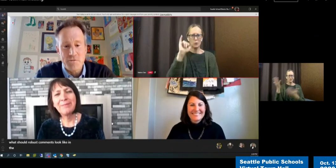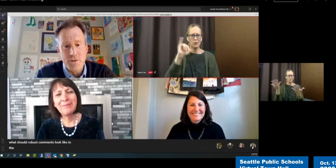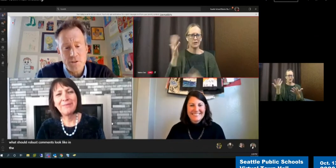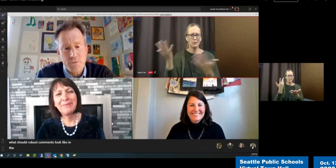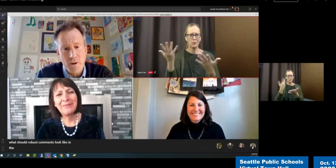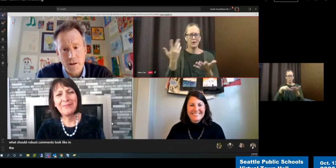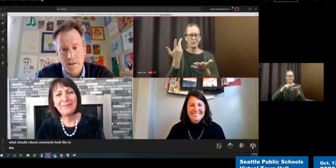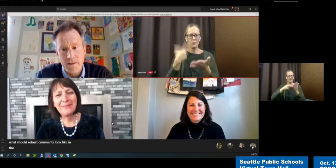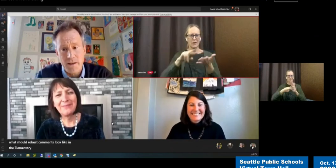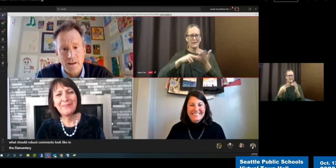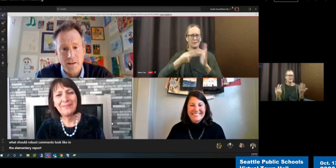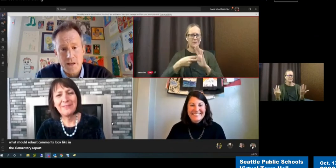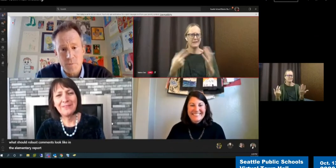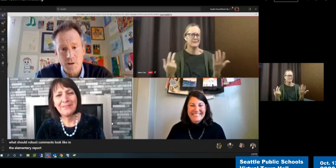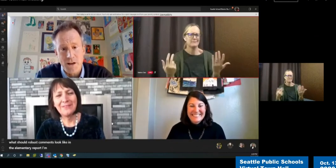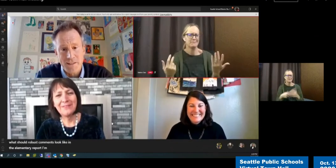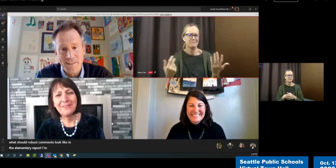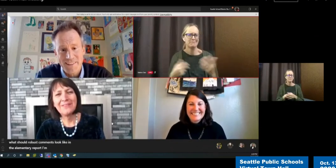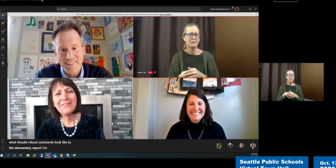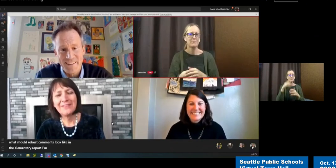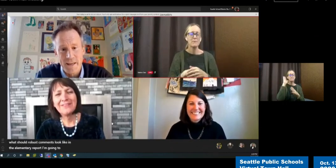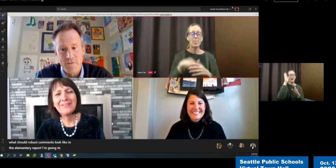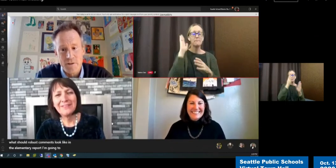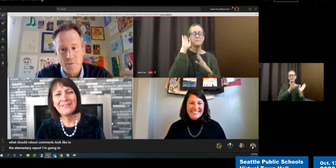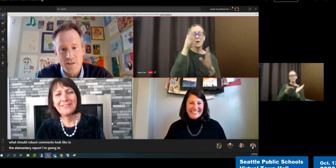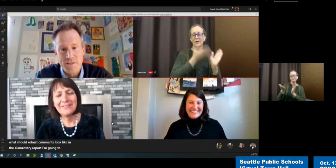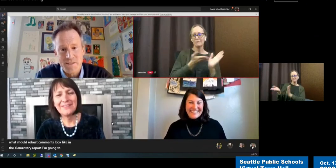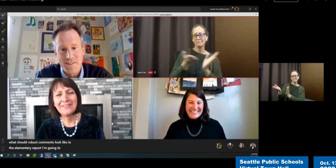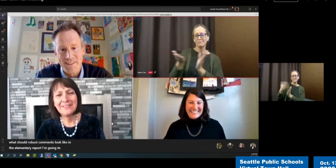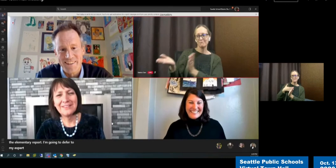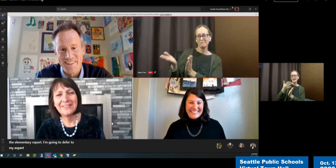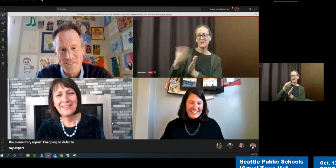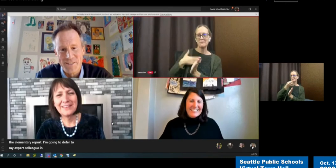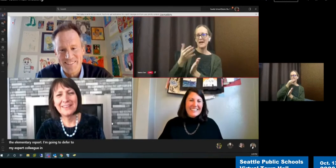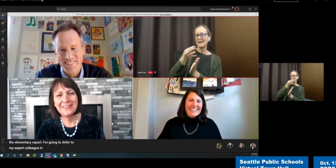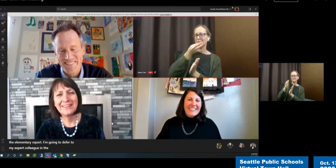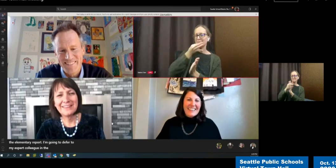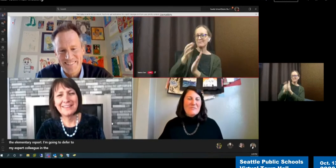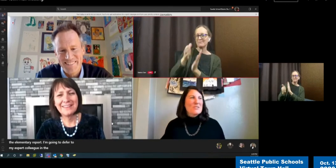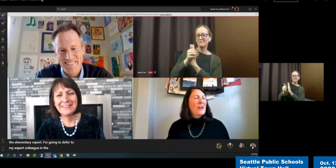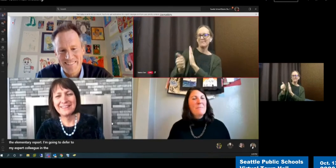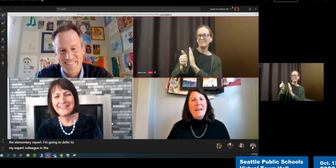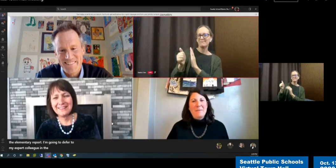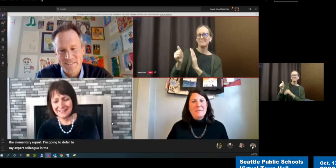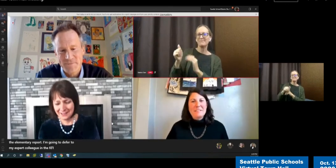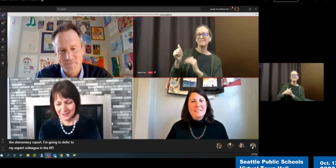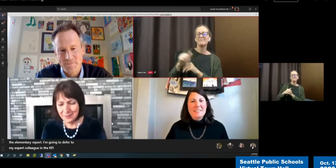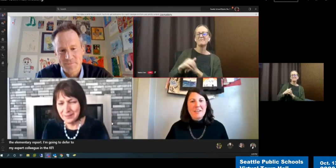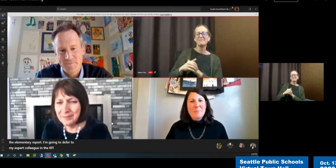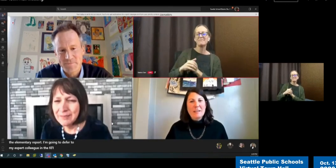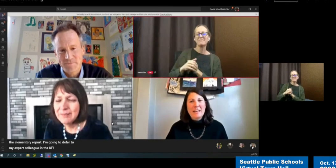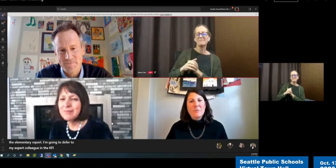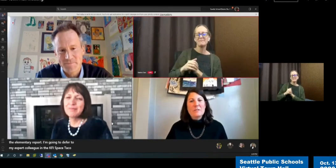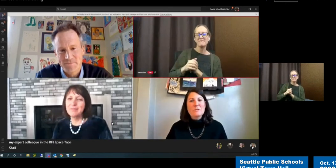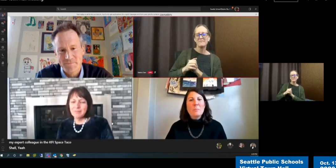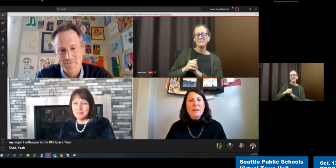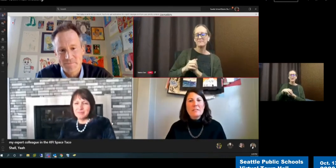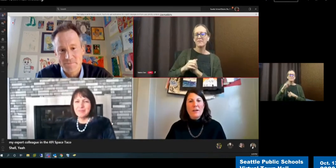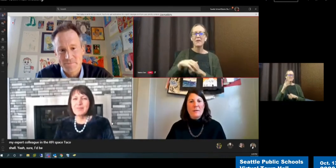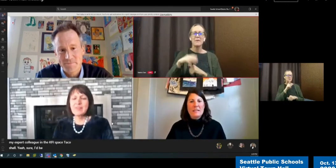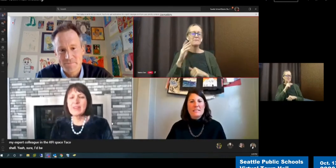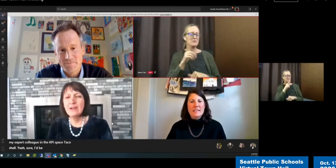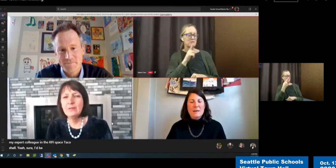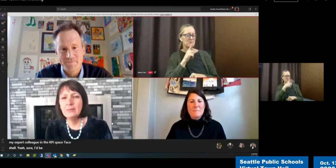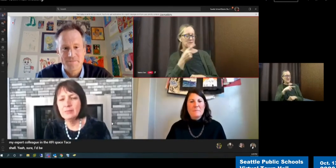defer to my, uh, expert colleague in the K-5 space. Yeah. Yeah. Sure. I'd be happy to talk about that one. So robust